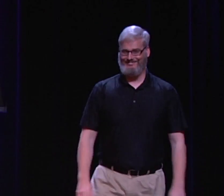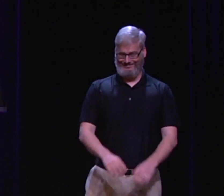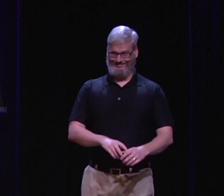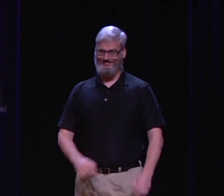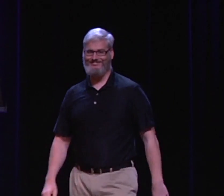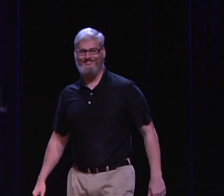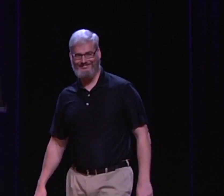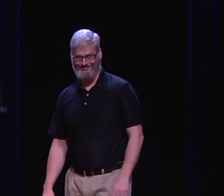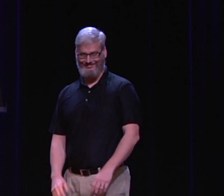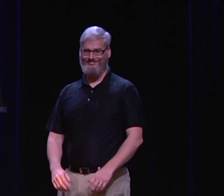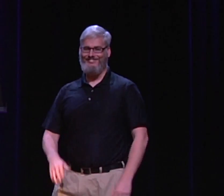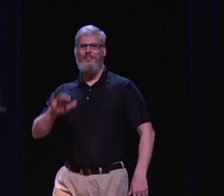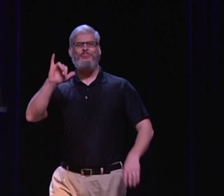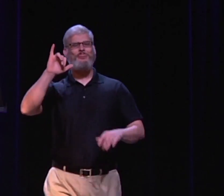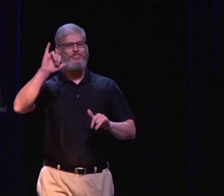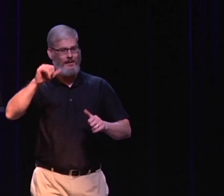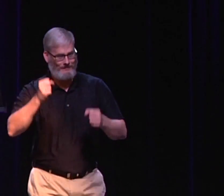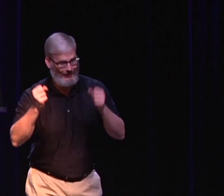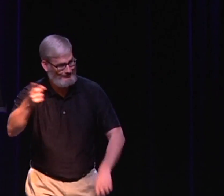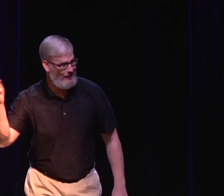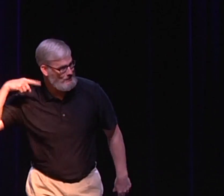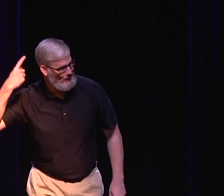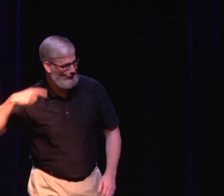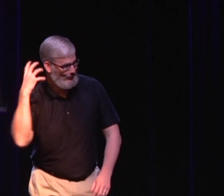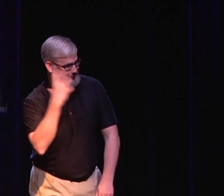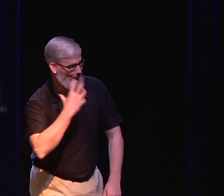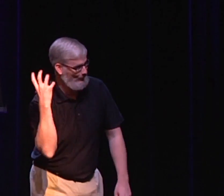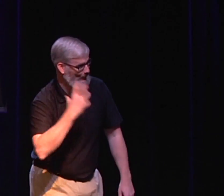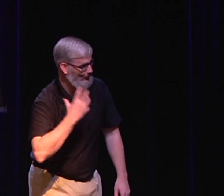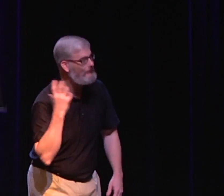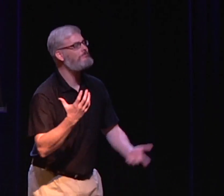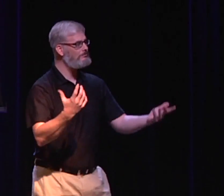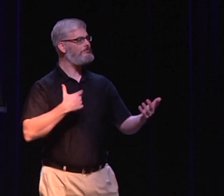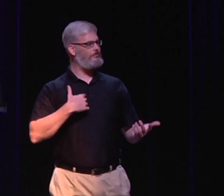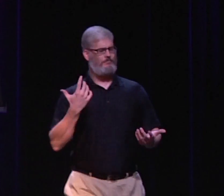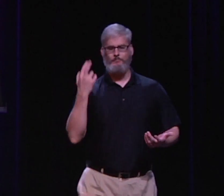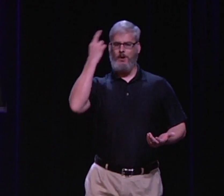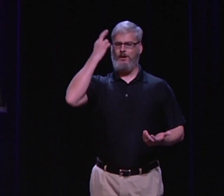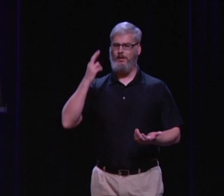And I'm going to tell you the real truth now. And that's actually driving the religious people crazy.